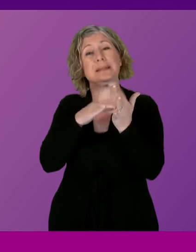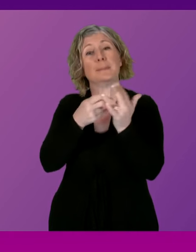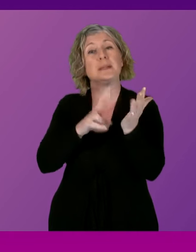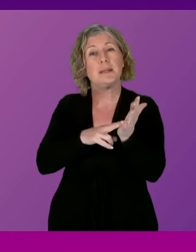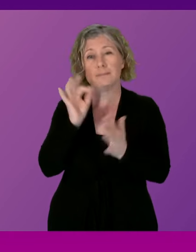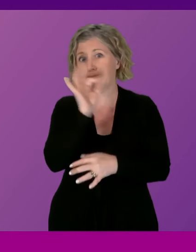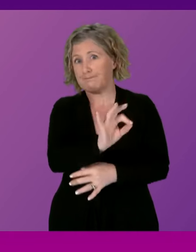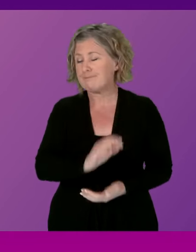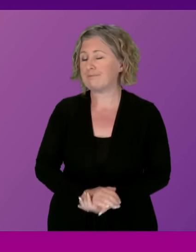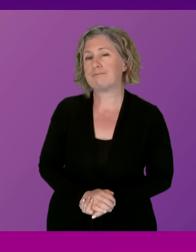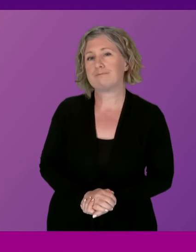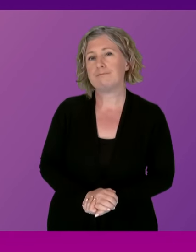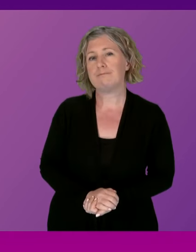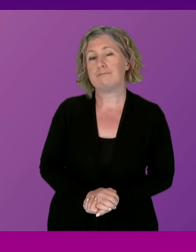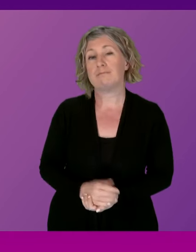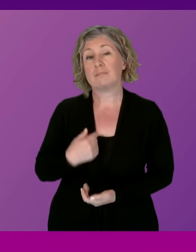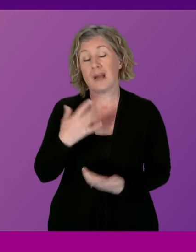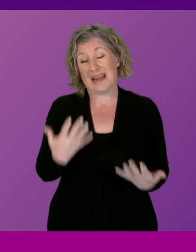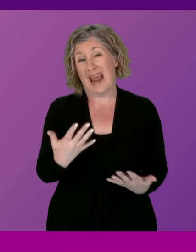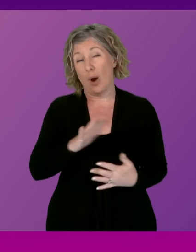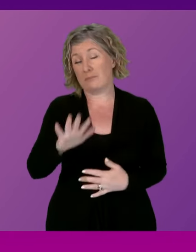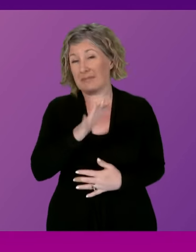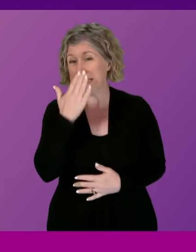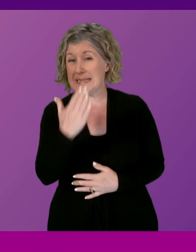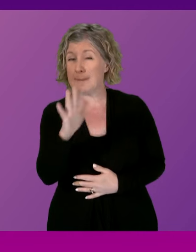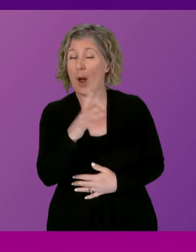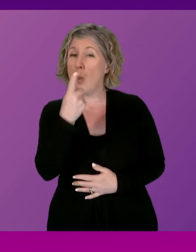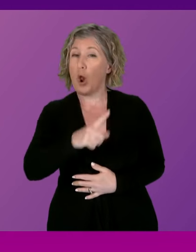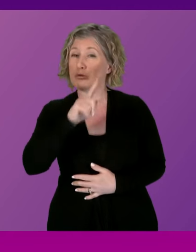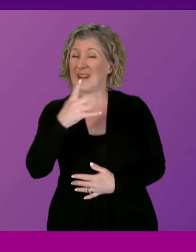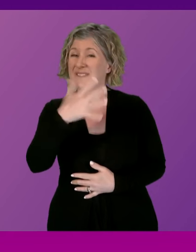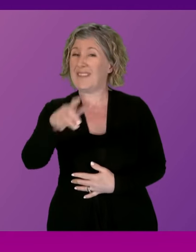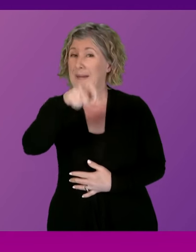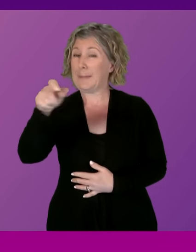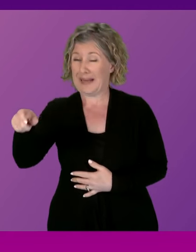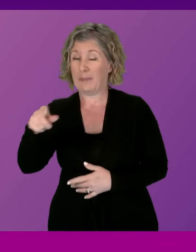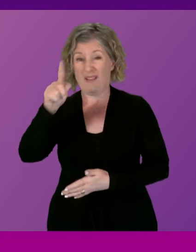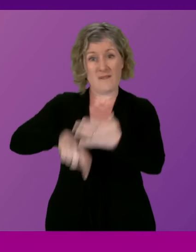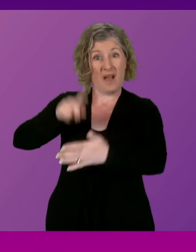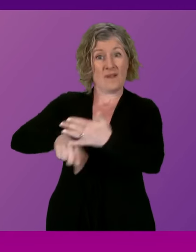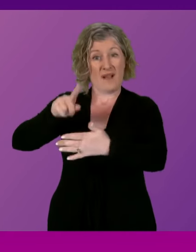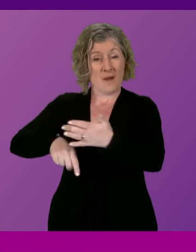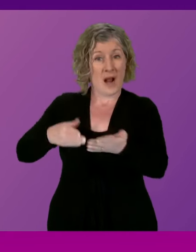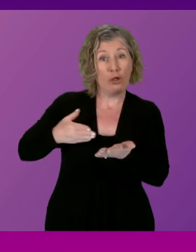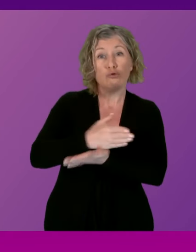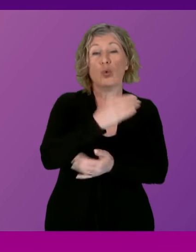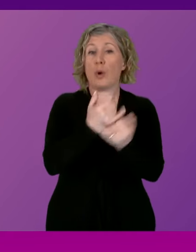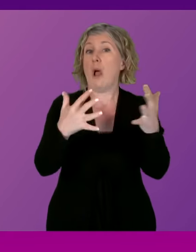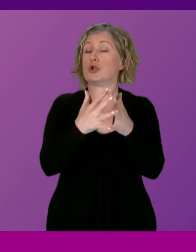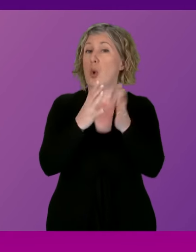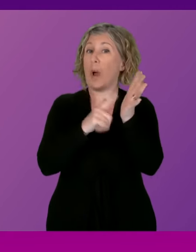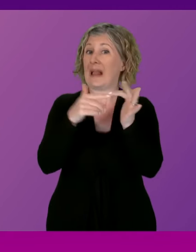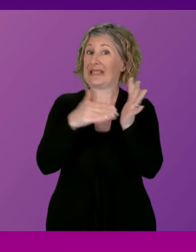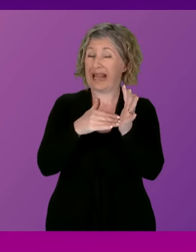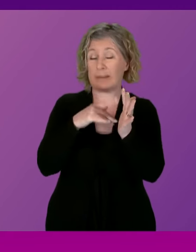motorists are being wrongly issued fines every month for driving through Glasgow's low-emission zone. And Glasgow City